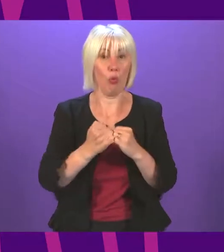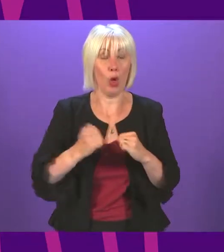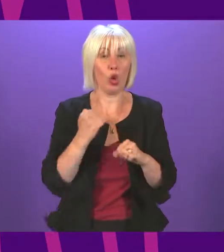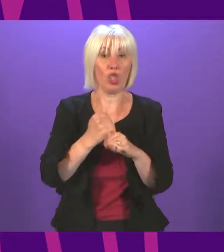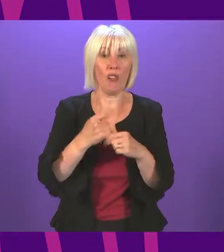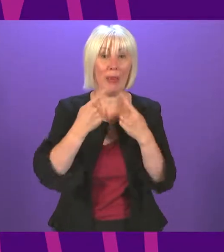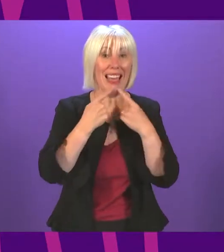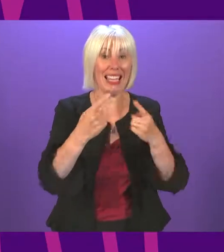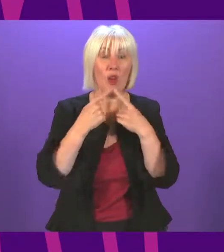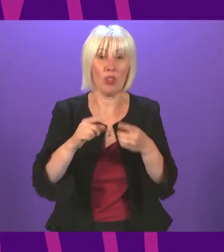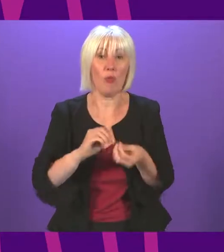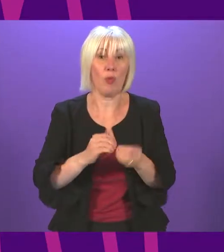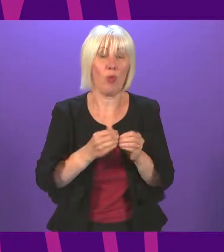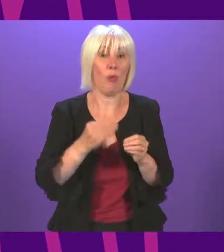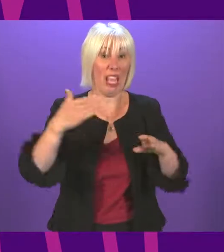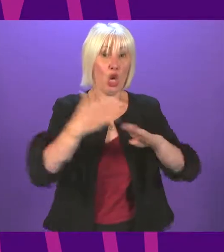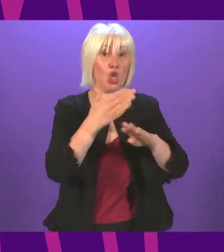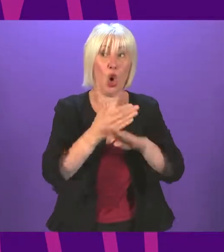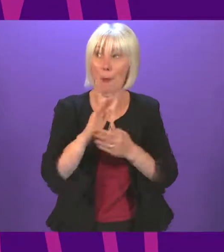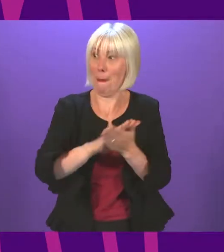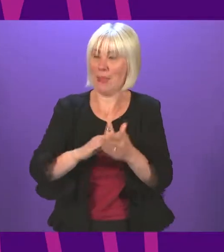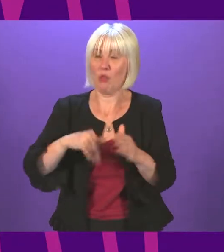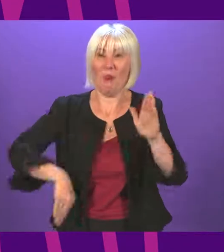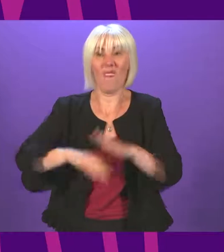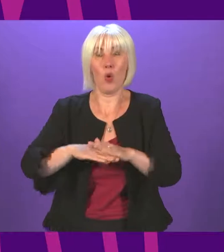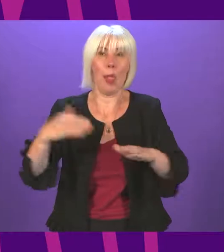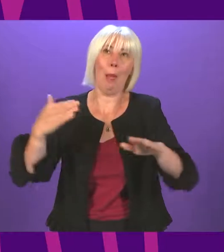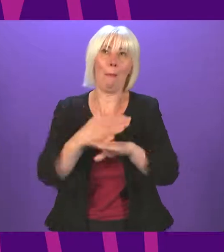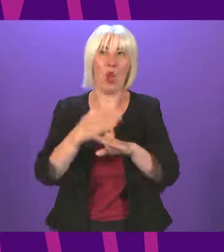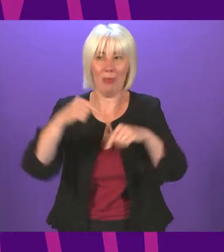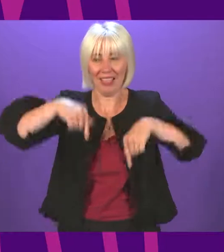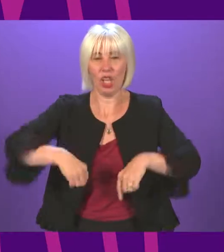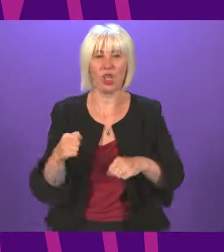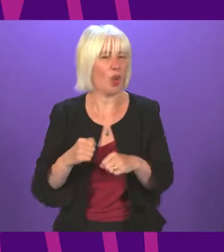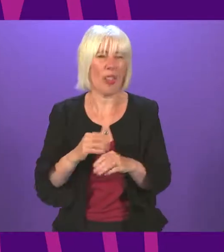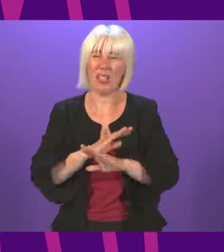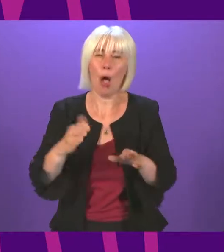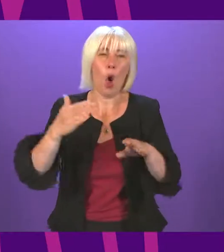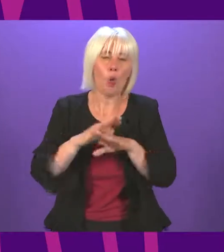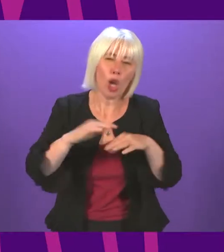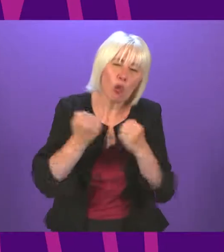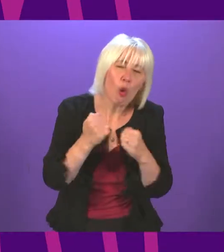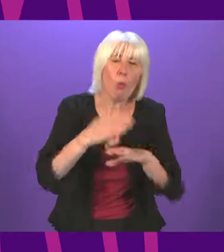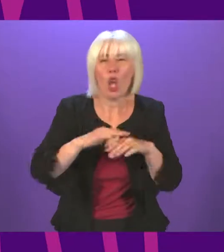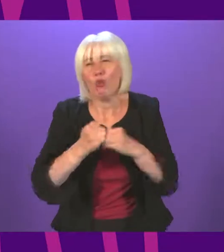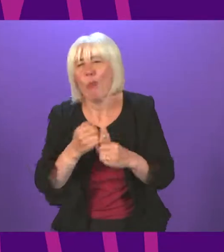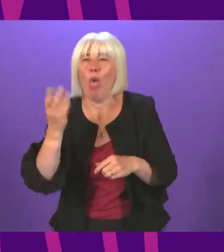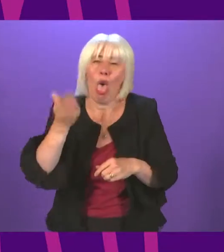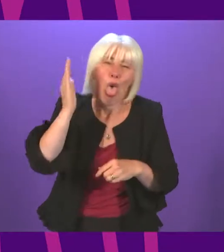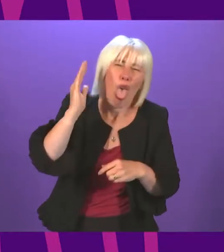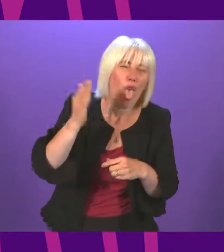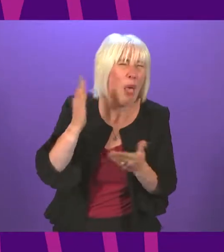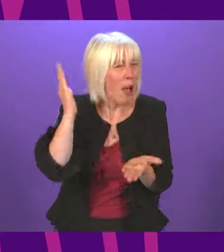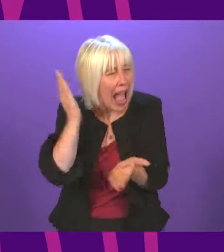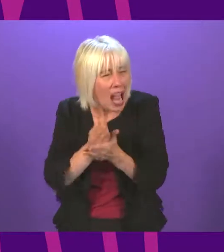a job was created, we'd have full employment in Scotland. I think he's right about that. It's time to turn from those working groups and talking shops and actually deliver